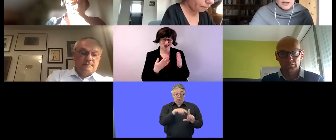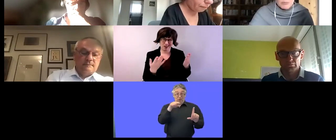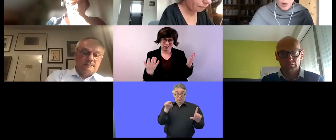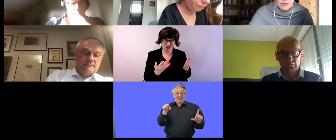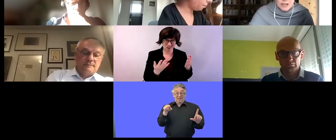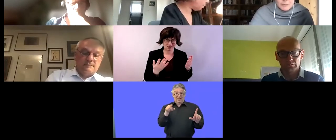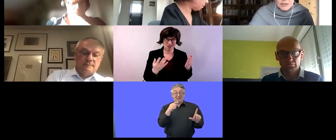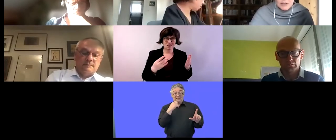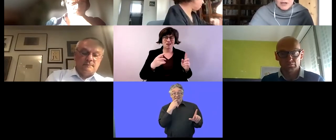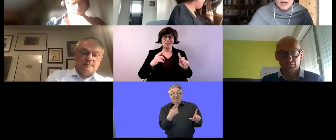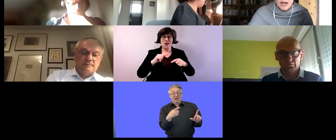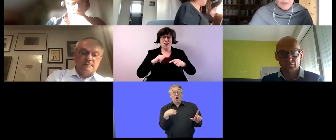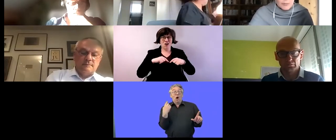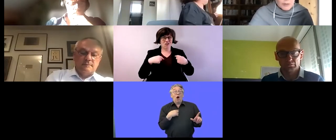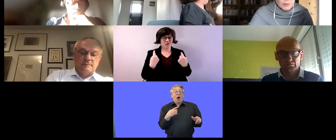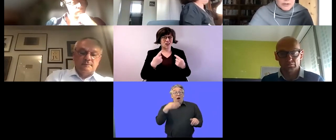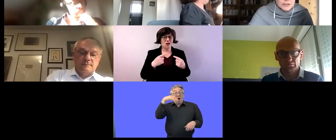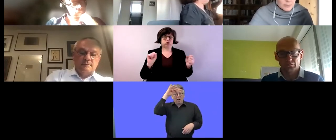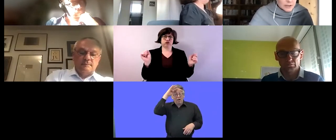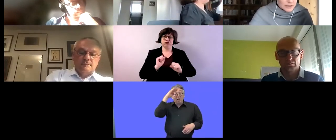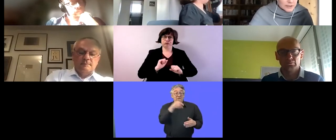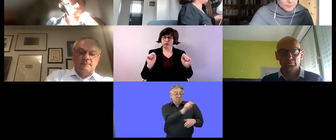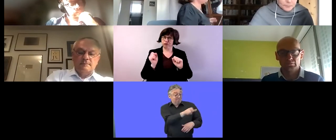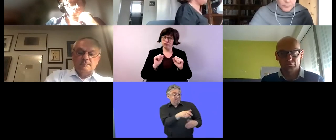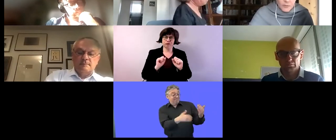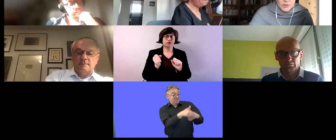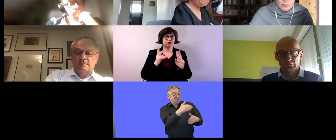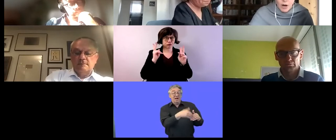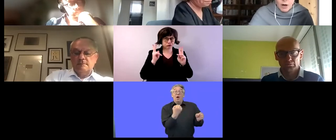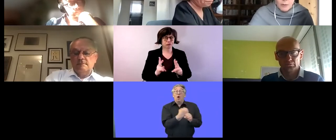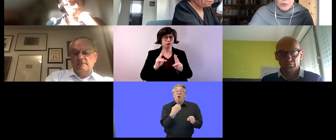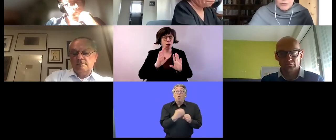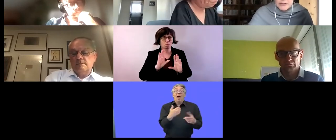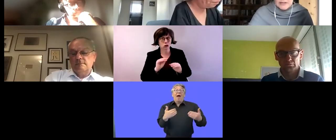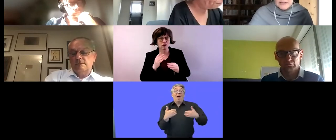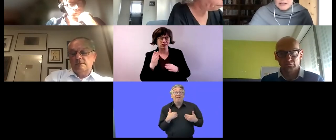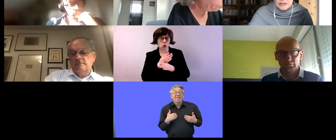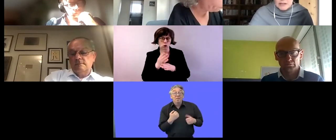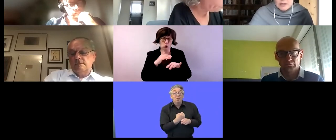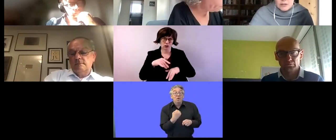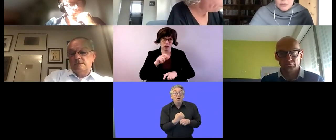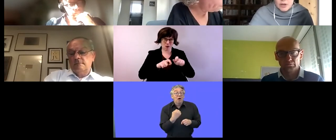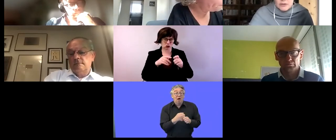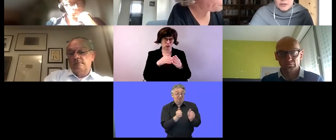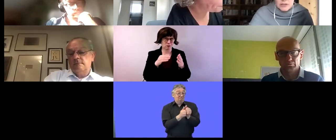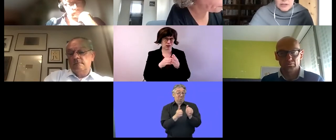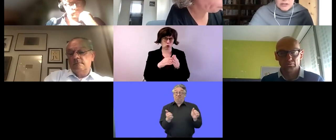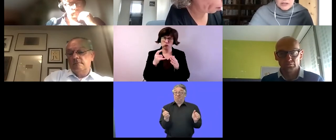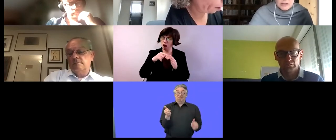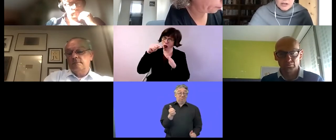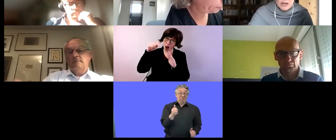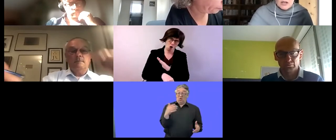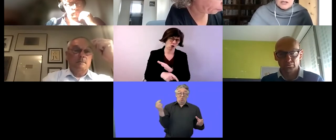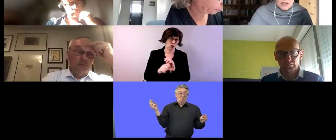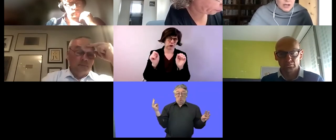uh employment gaps uh for people with disabilities so our most recent census in 2016